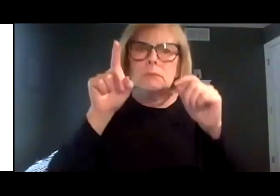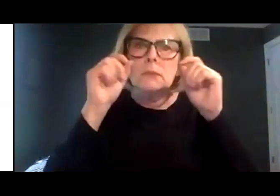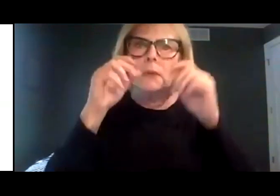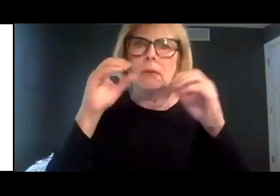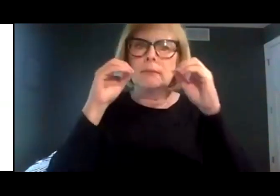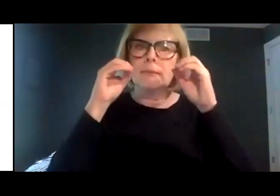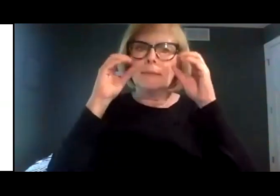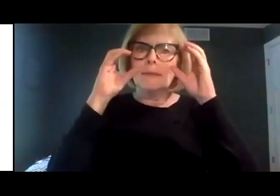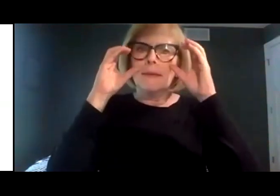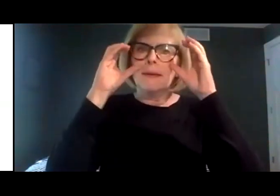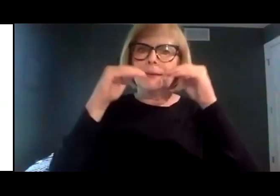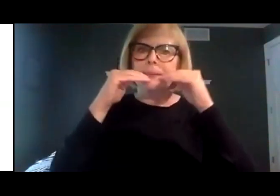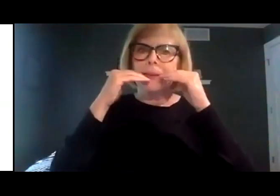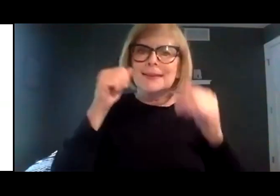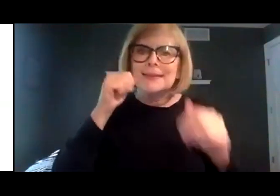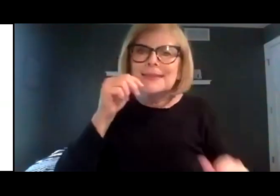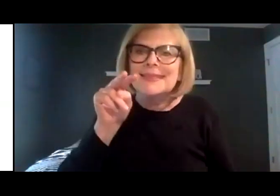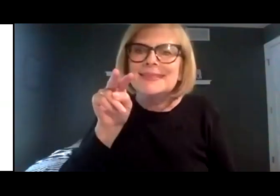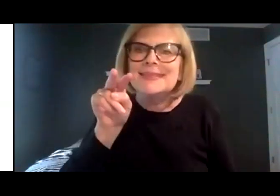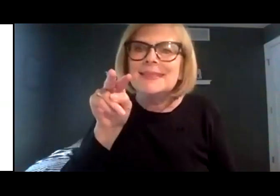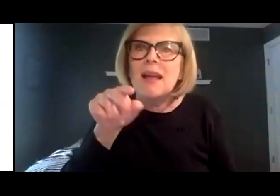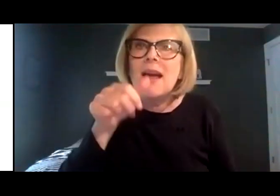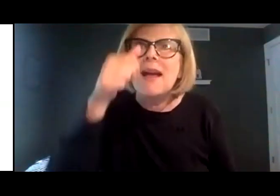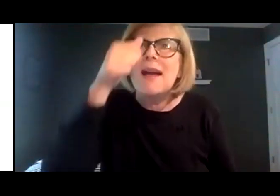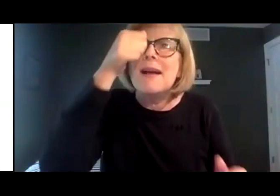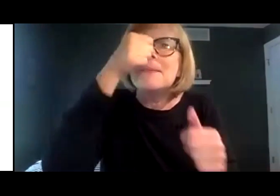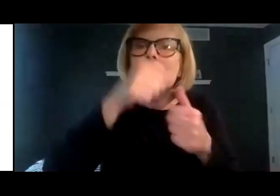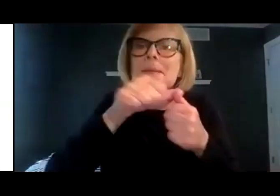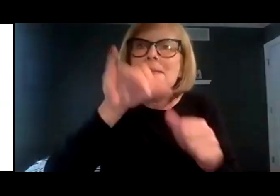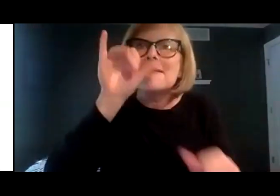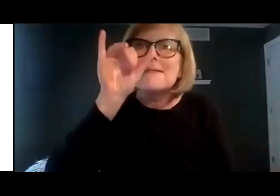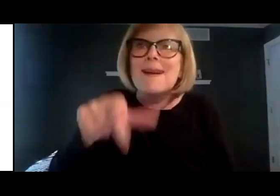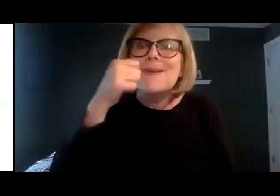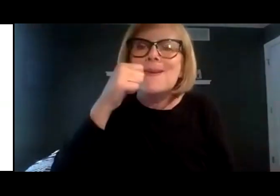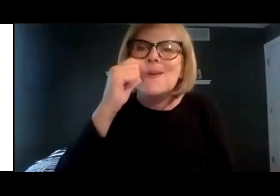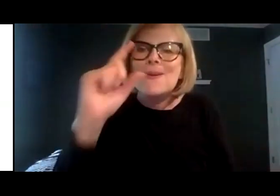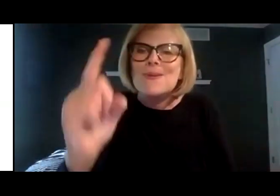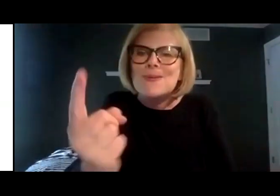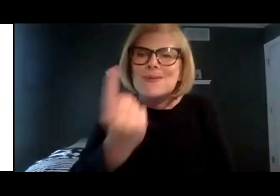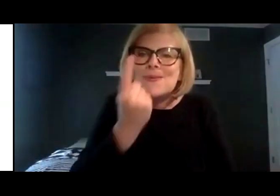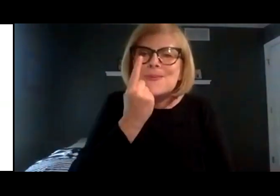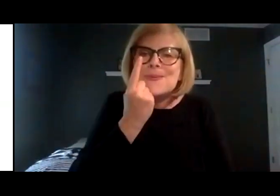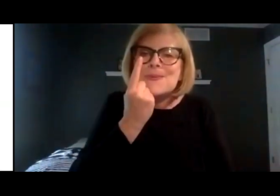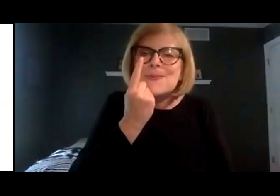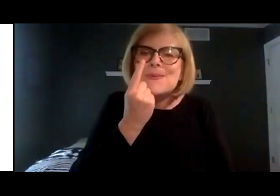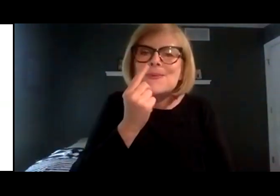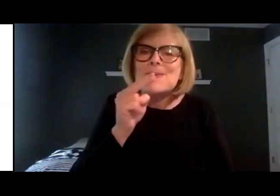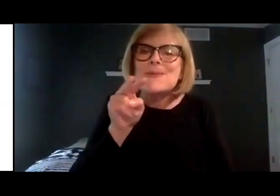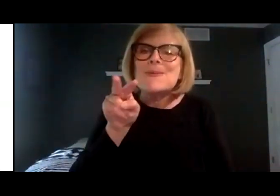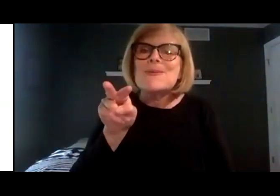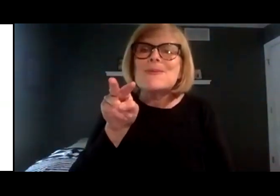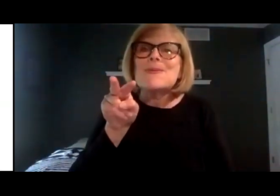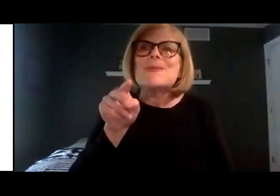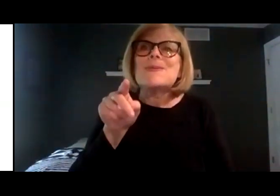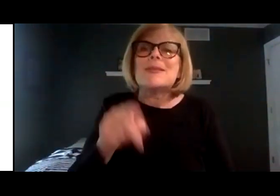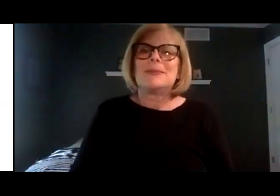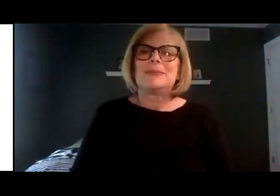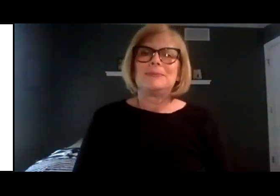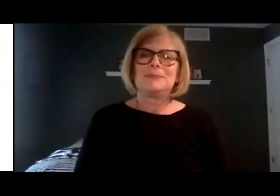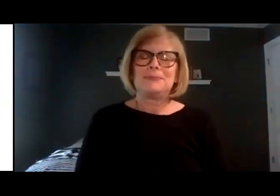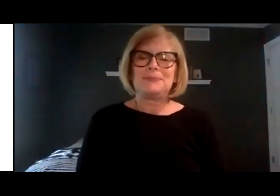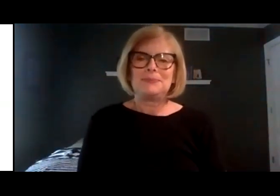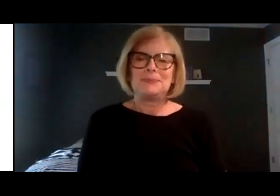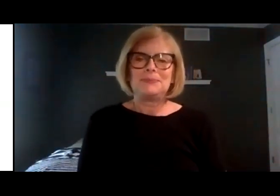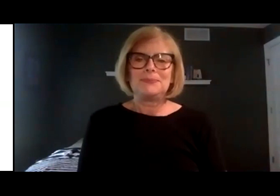And there, looking at him with wide, warm smile, was the